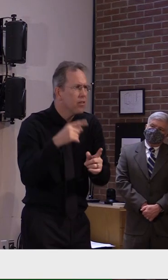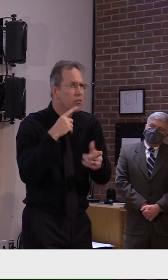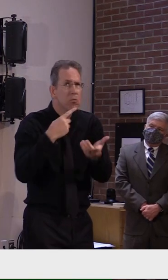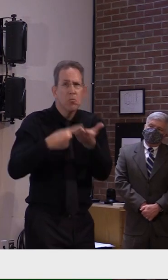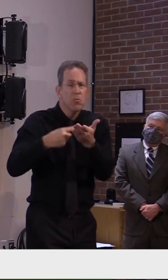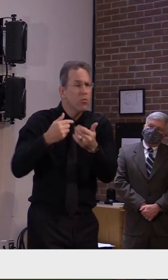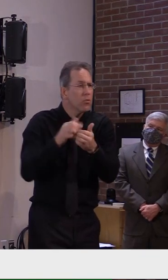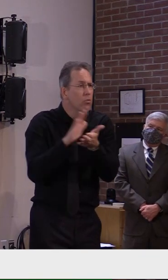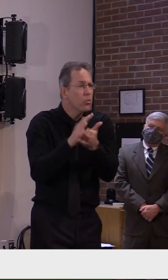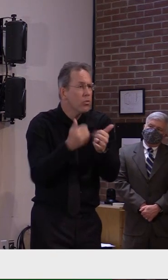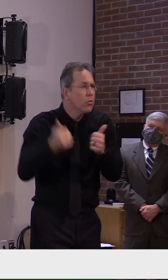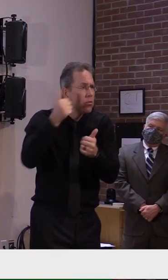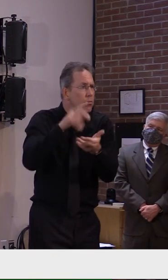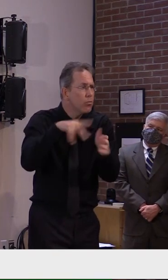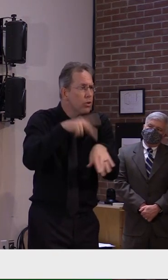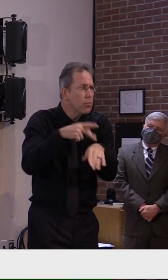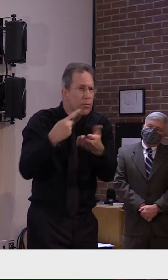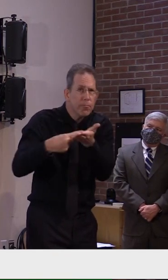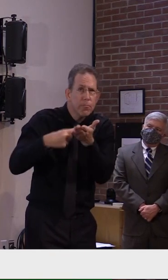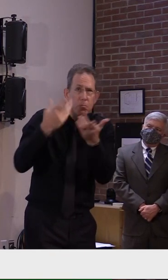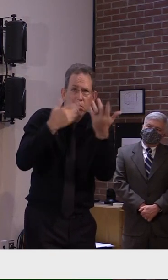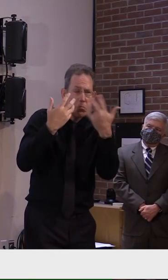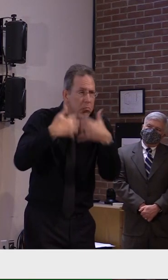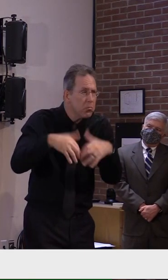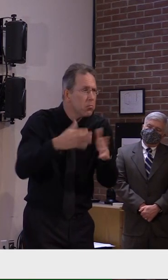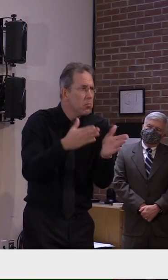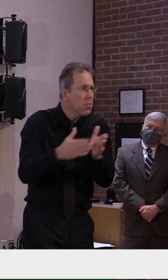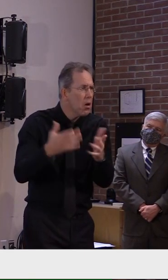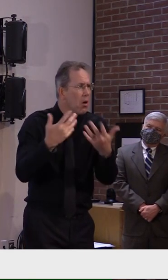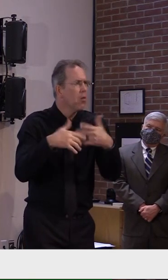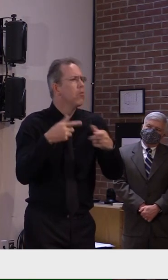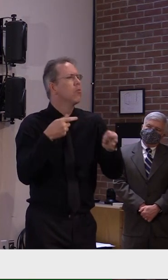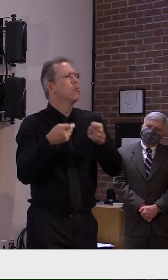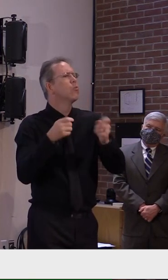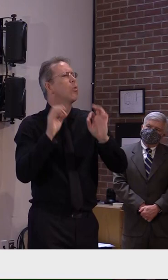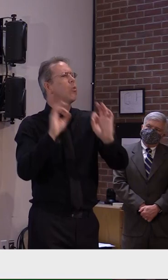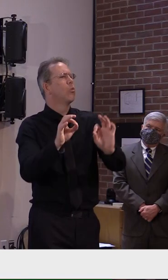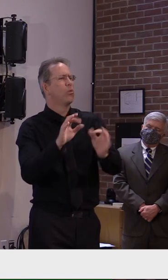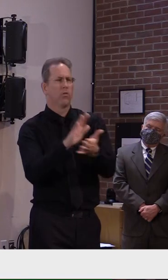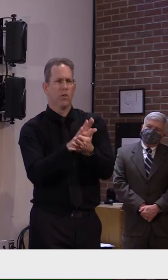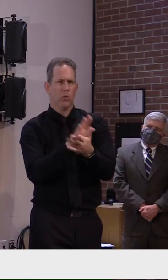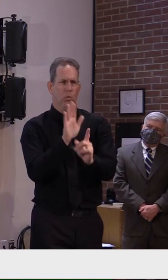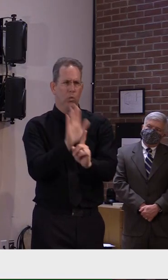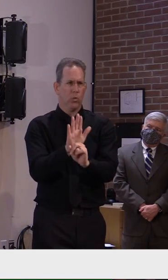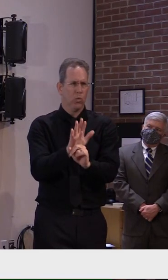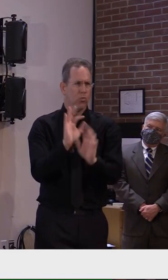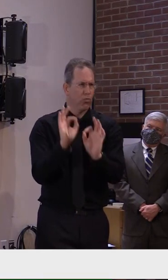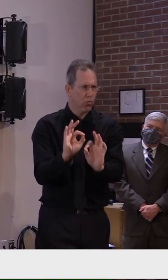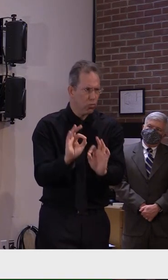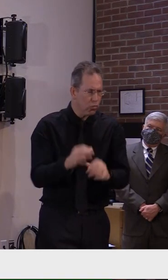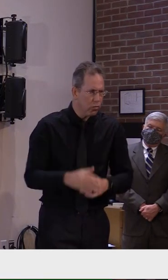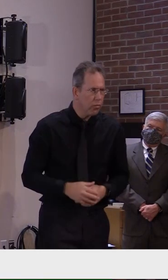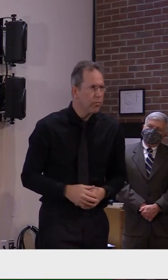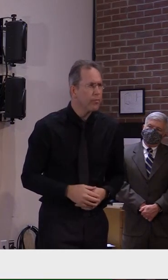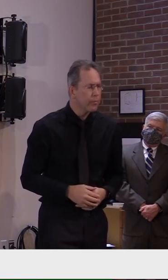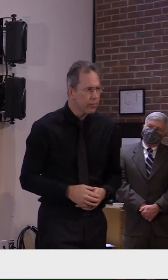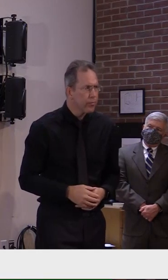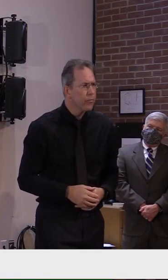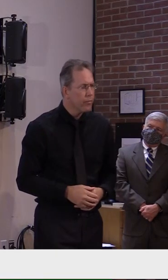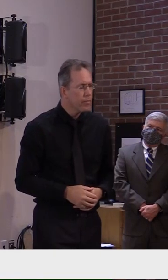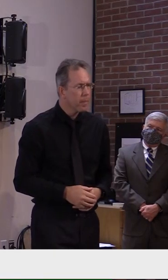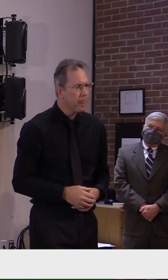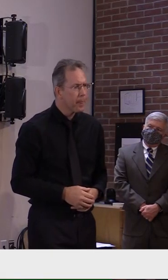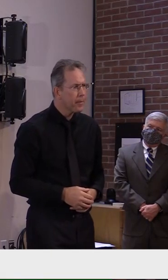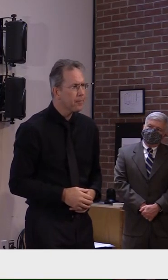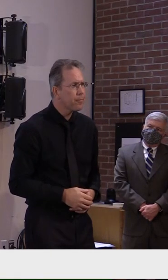positive case. So they generally are a little bit ahead of the game anyways and often put things on